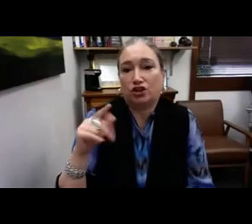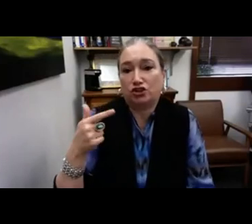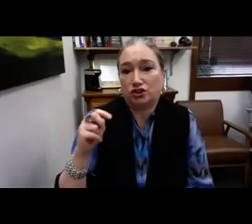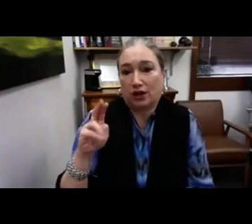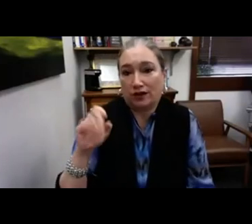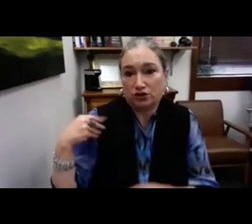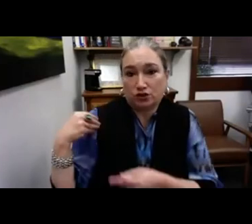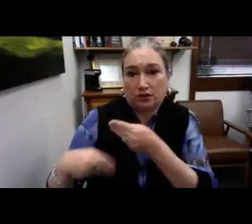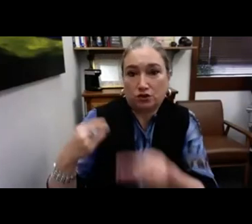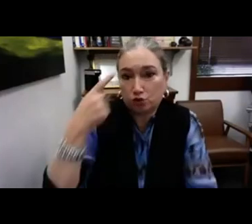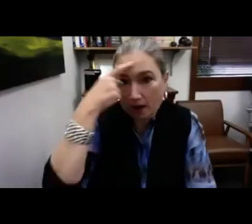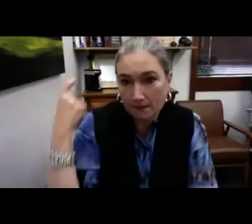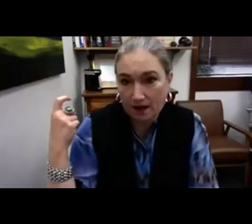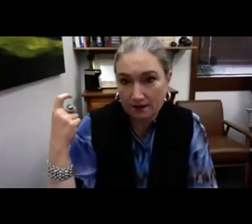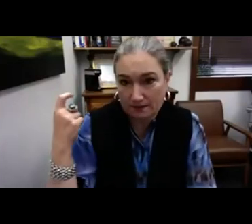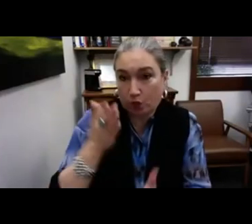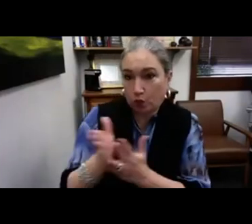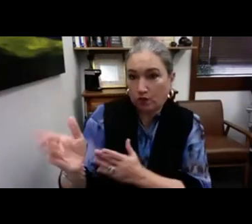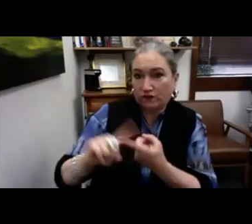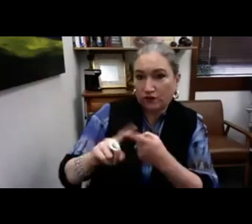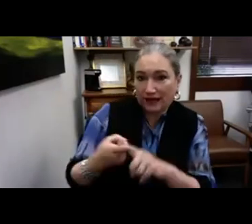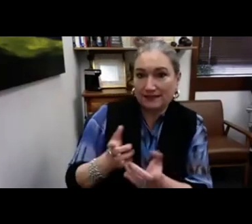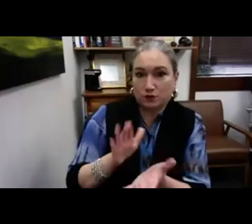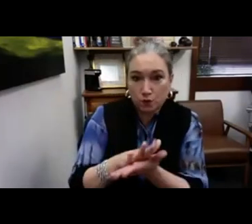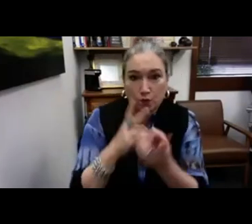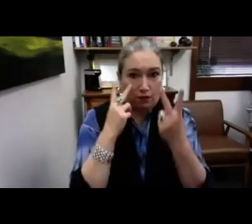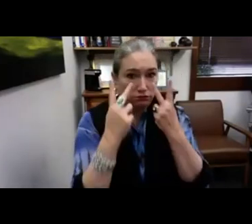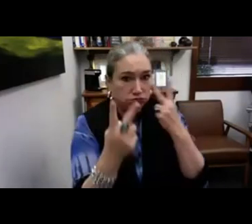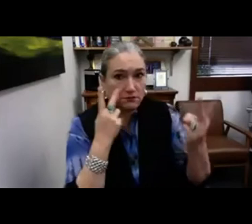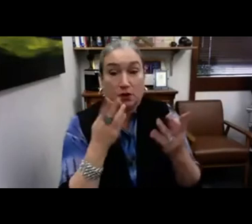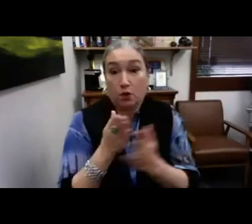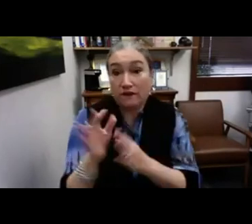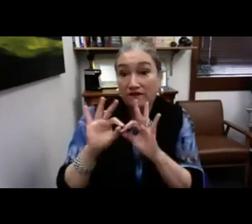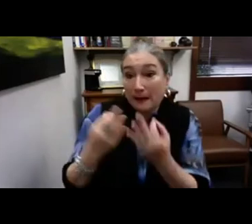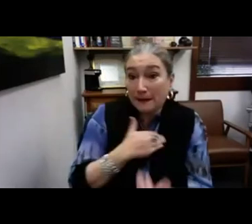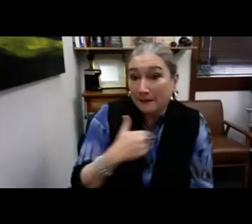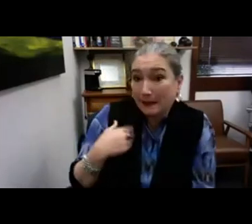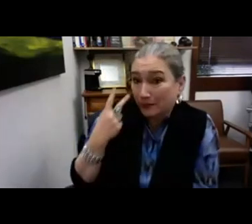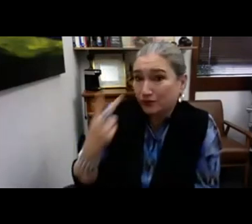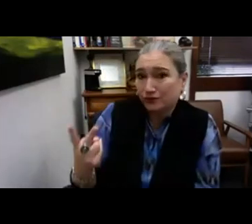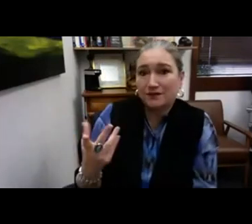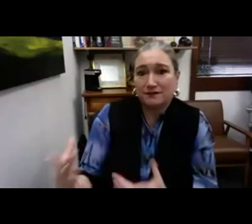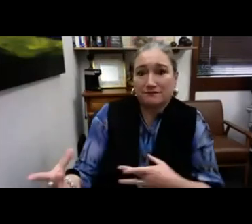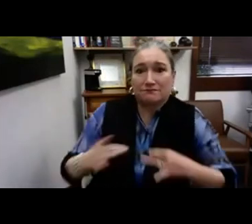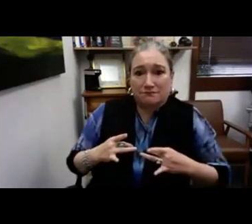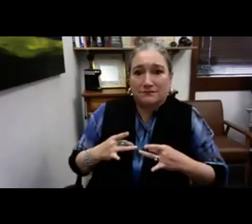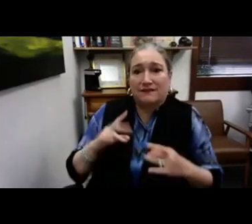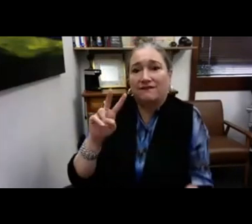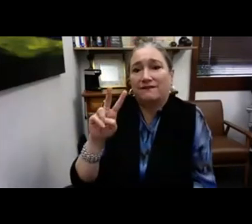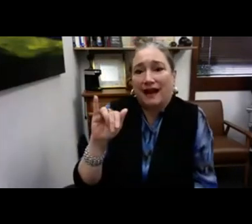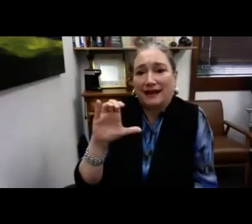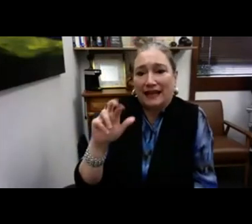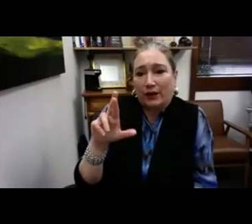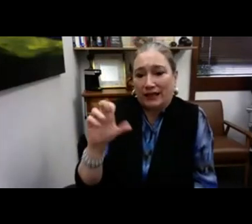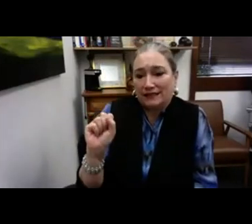have trauma, which is not true. There's intergenerational trauma that they get through school and friends and family members